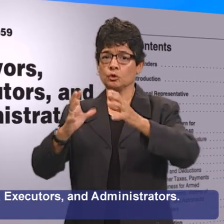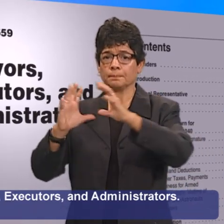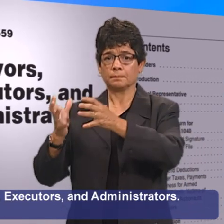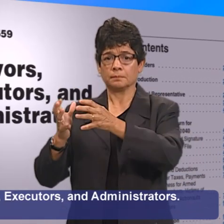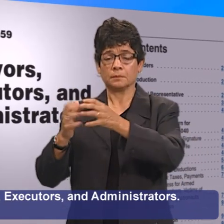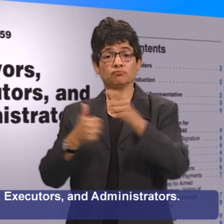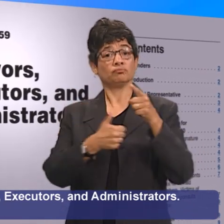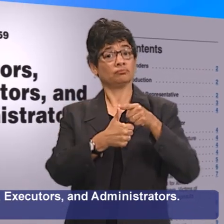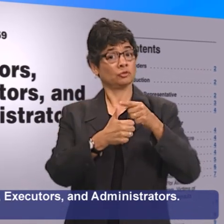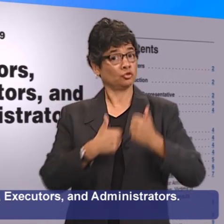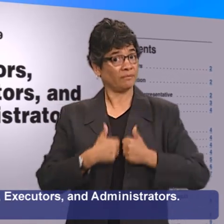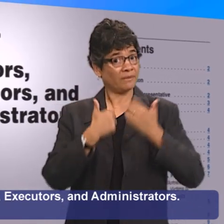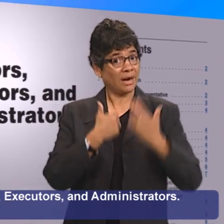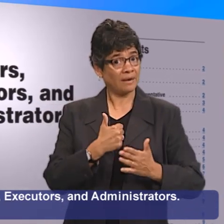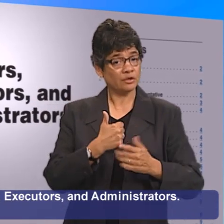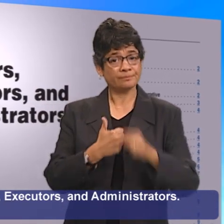Executors, and Administrators.